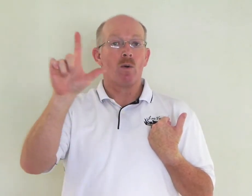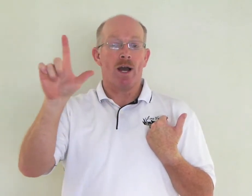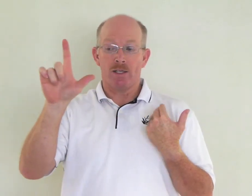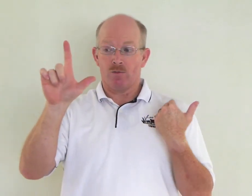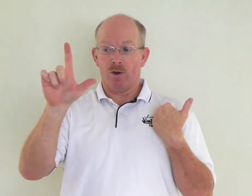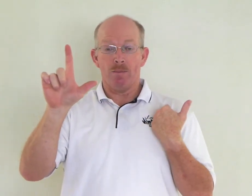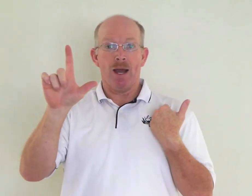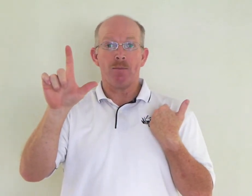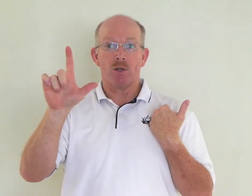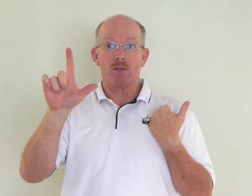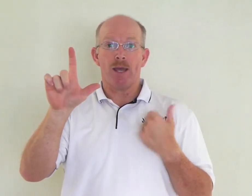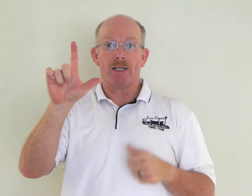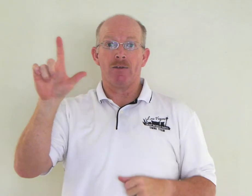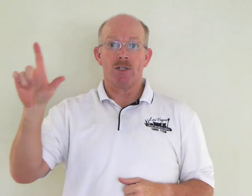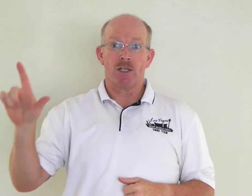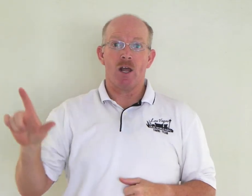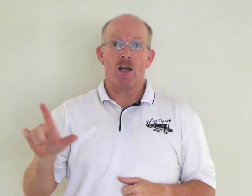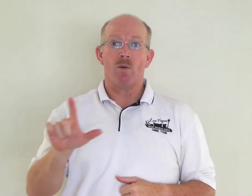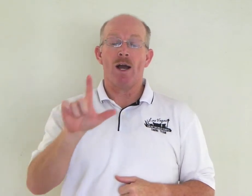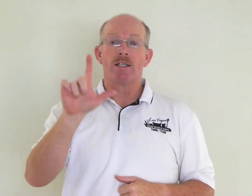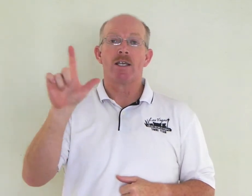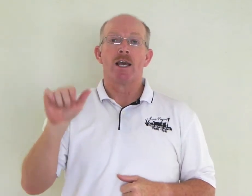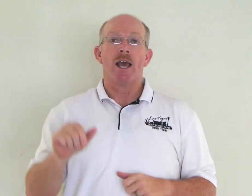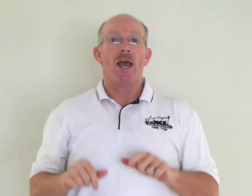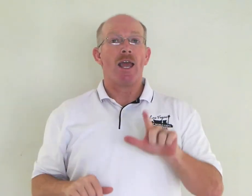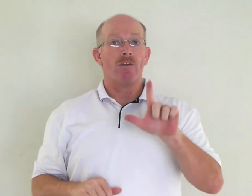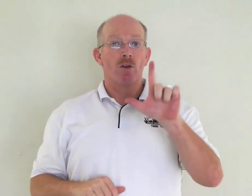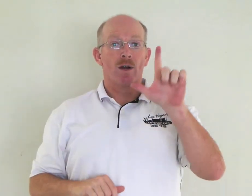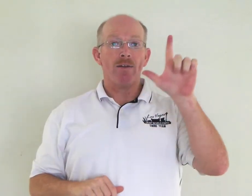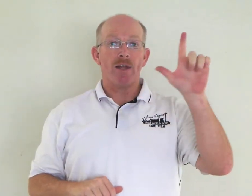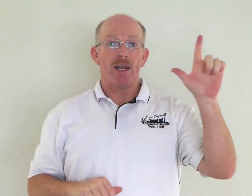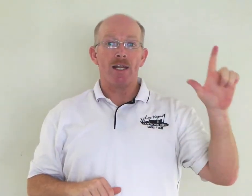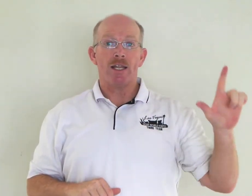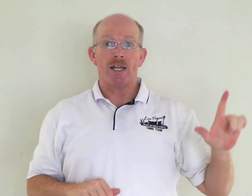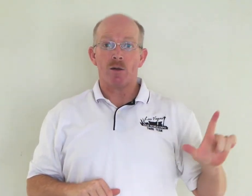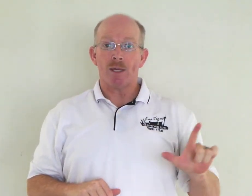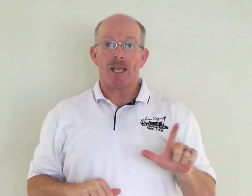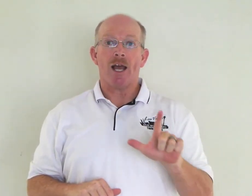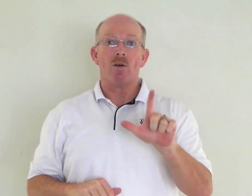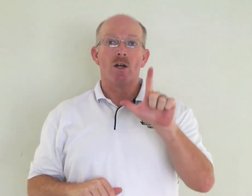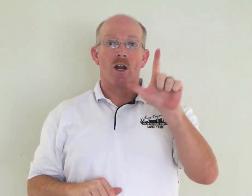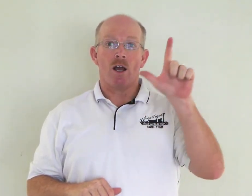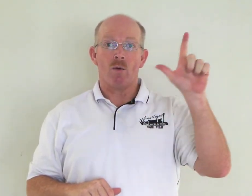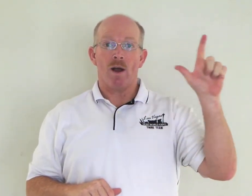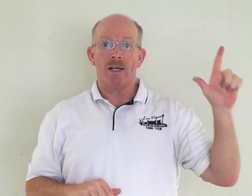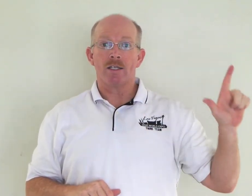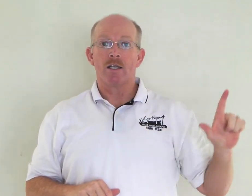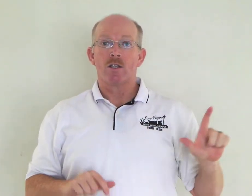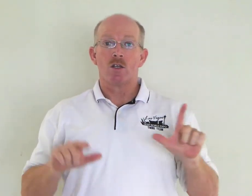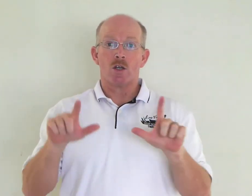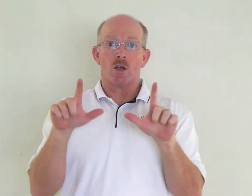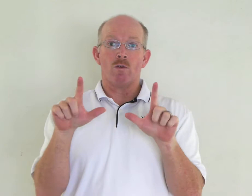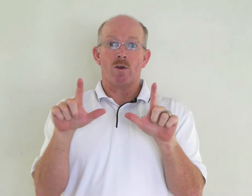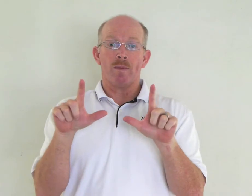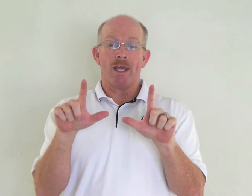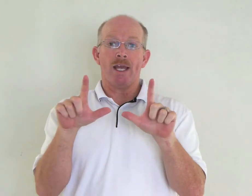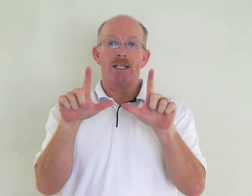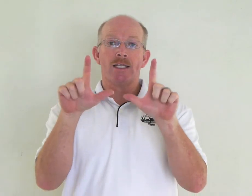from my perspective. It's clockwise. If you're left-handed, then it'll be counterclockwise. So you go from the inside